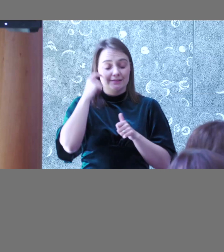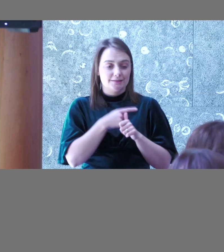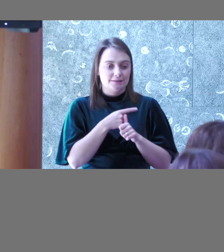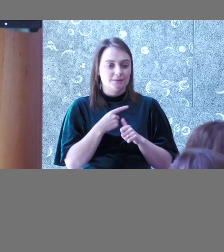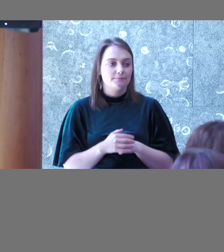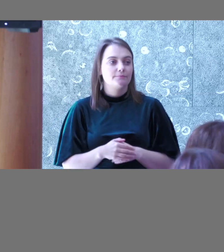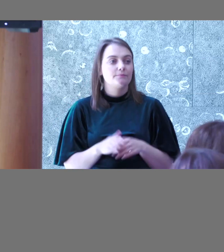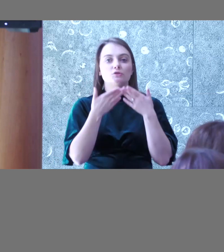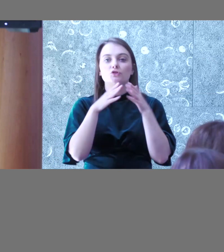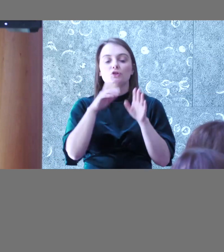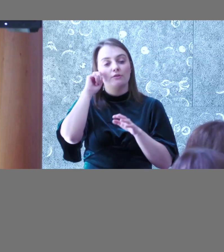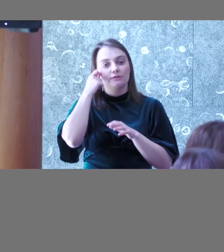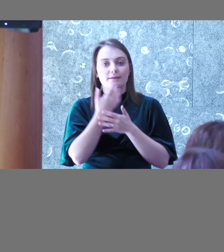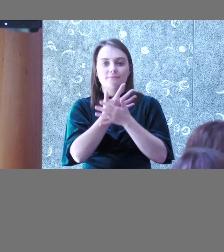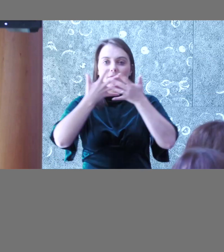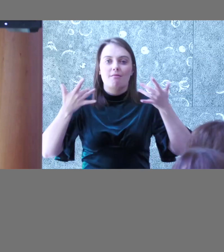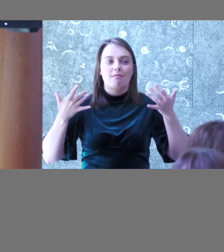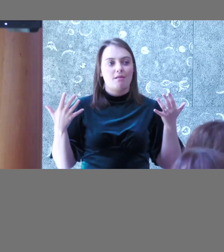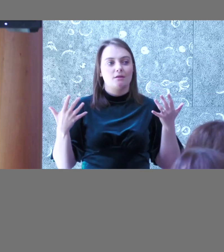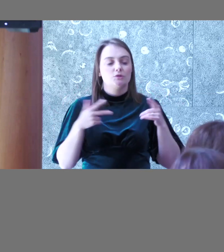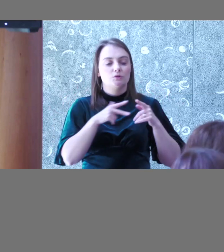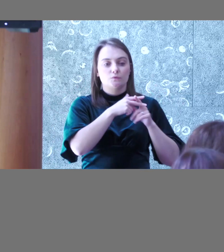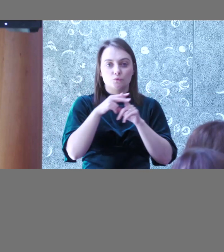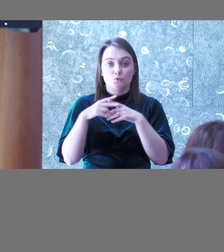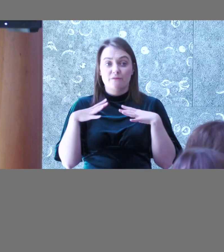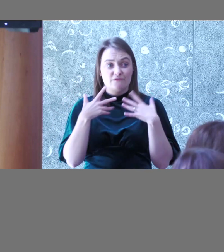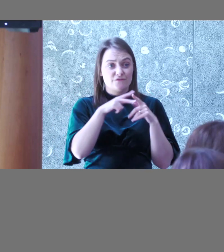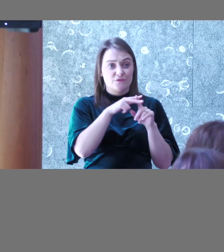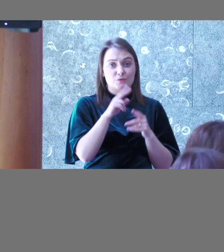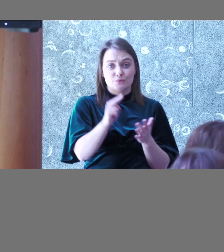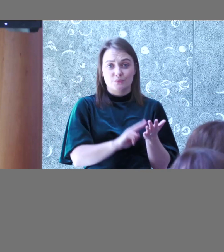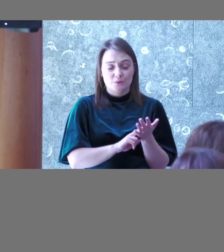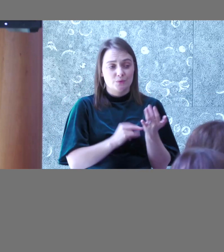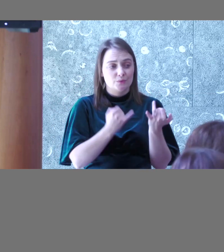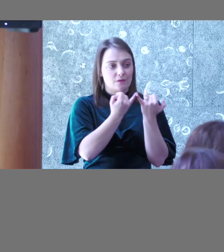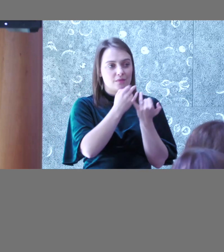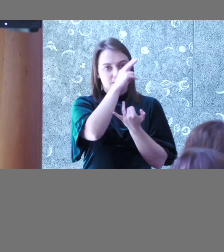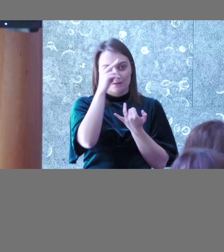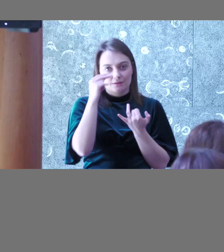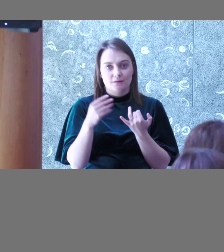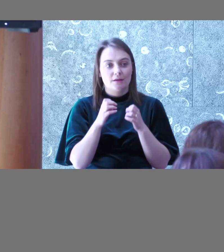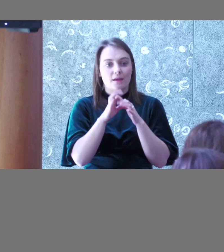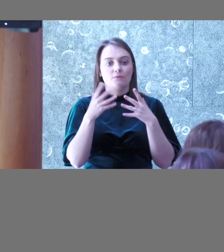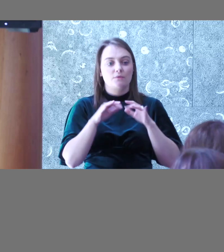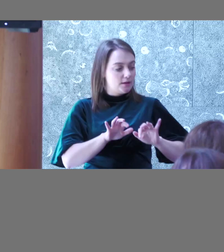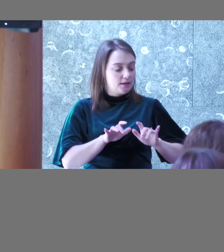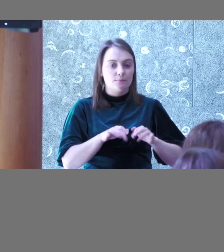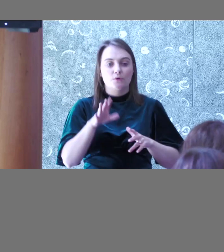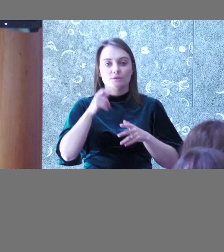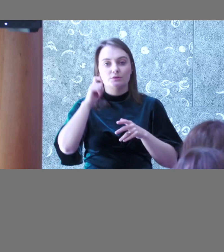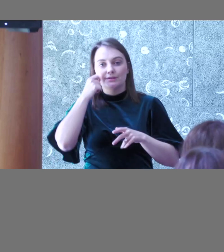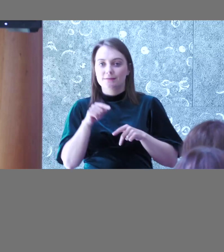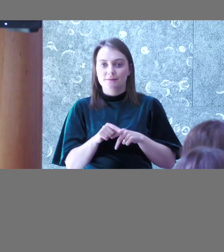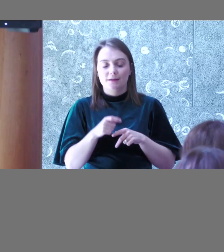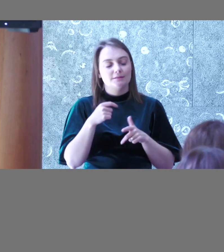of just general testing, there's a lot of free tools that we use off the bat. Everyone has a keyboard. You do keyboard testing.